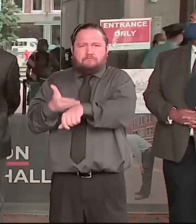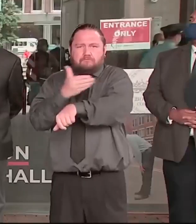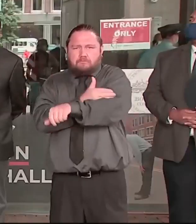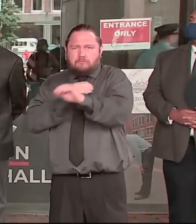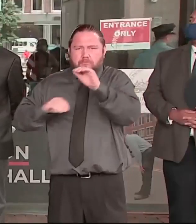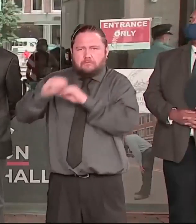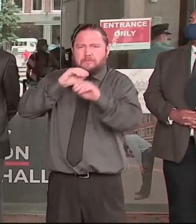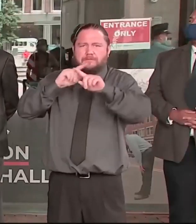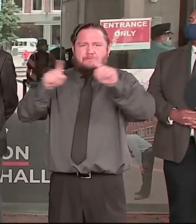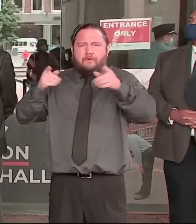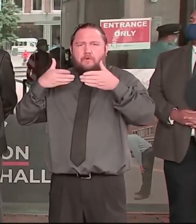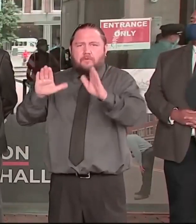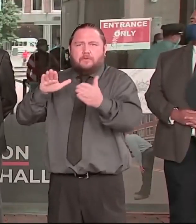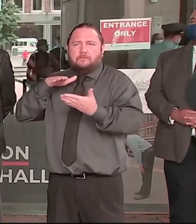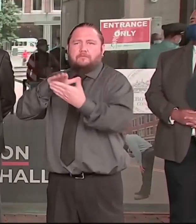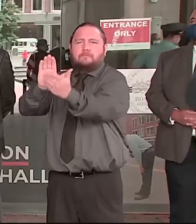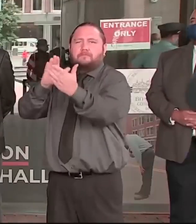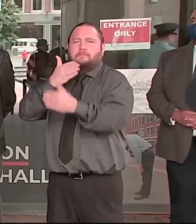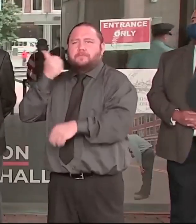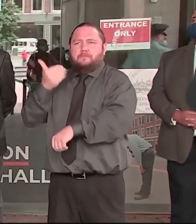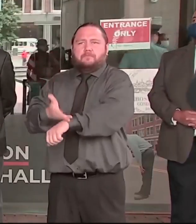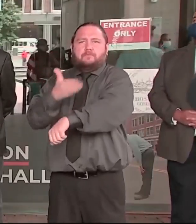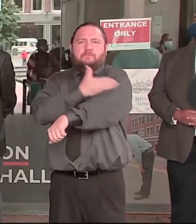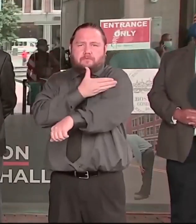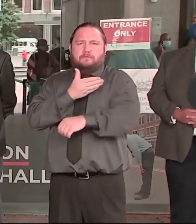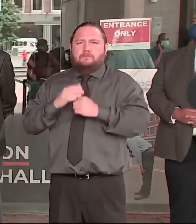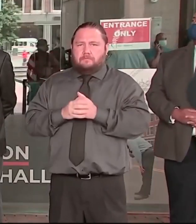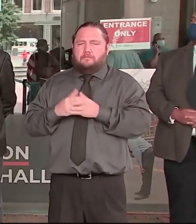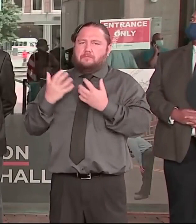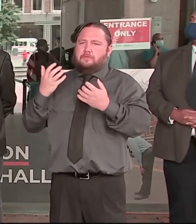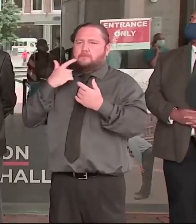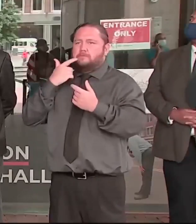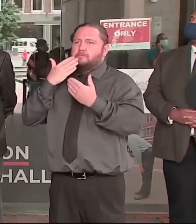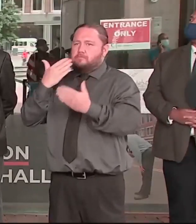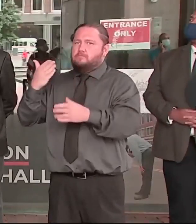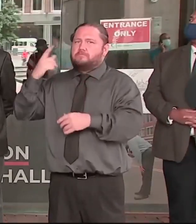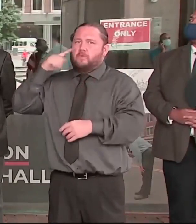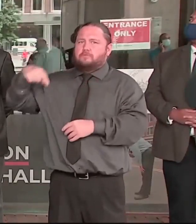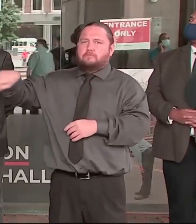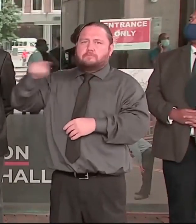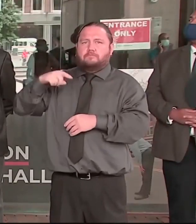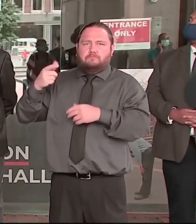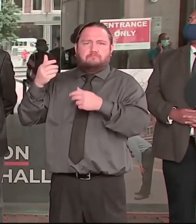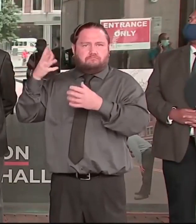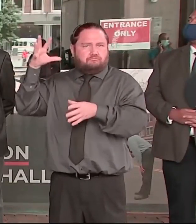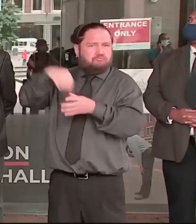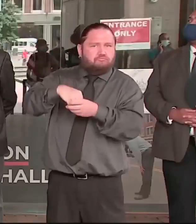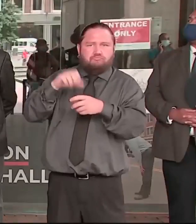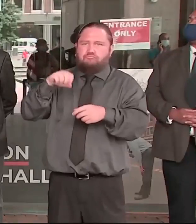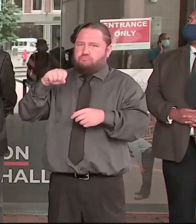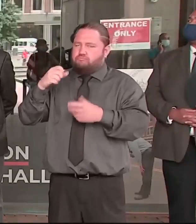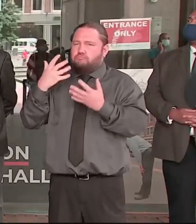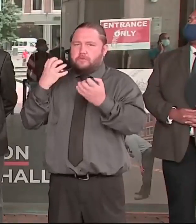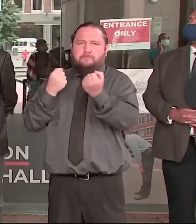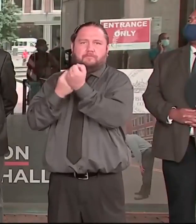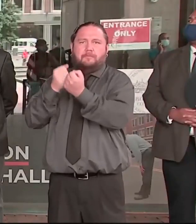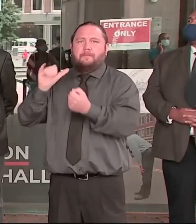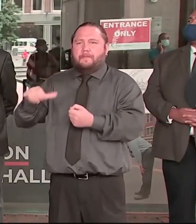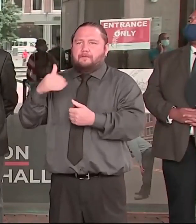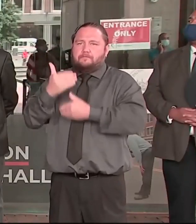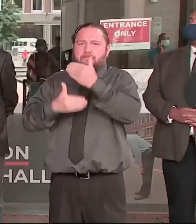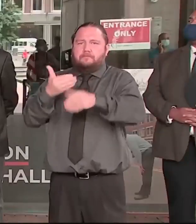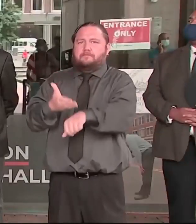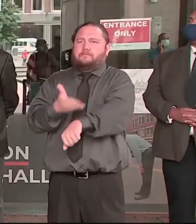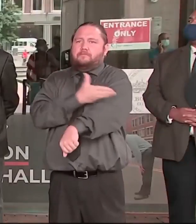seriously. The Boston Police Department is also adopting the training program known as Ethical Policing Encourage.